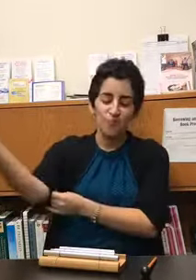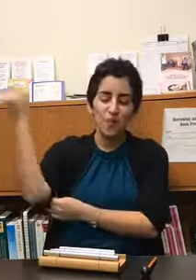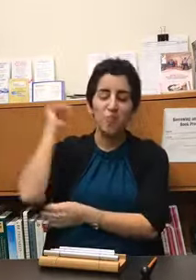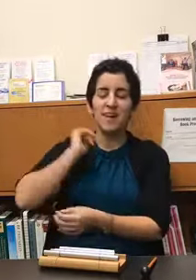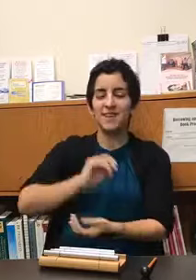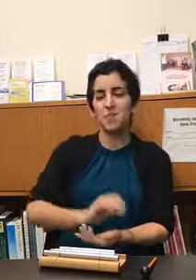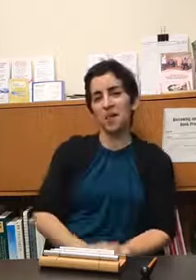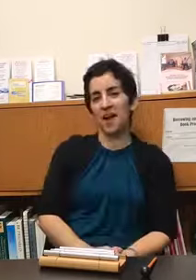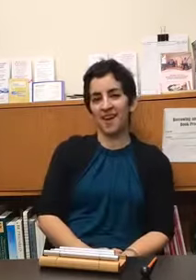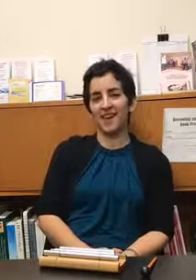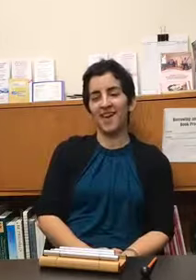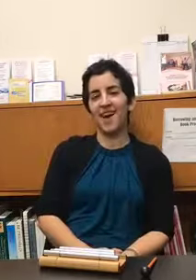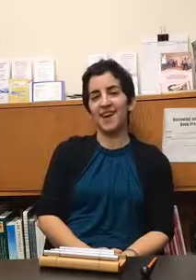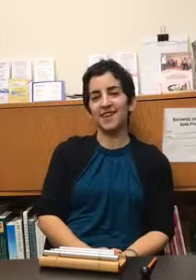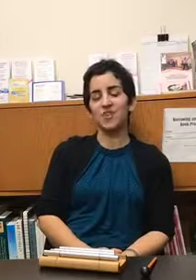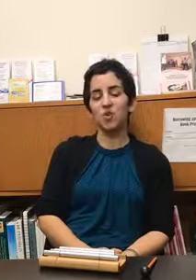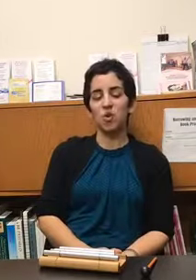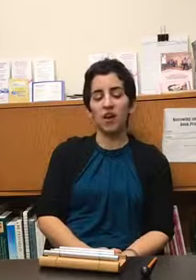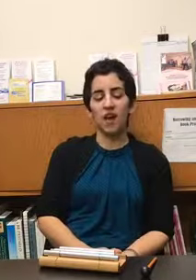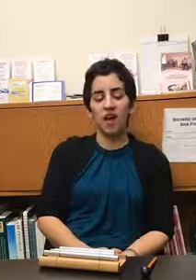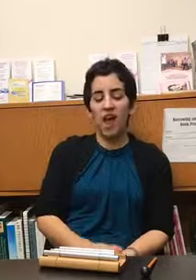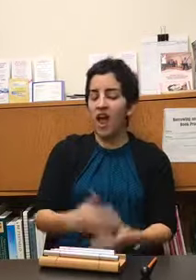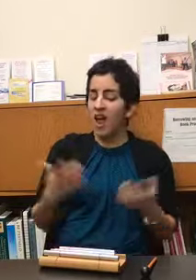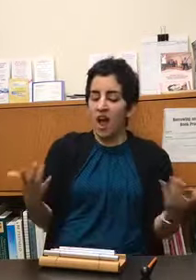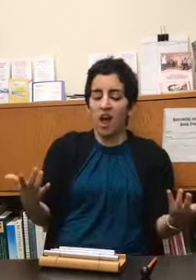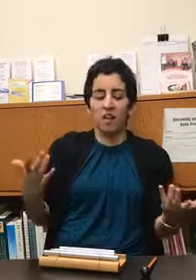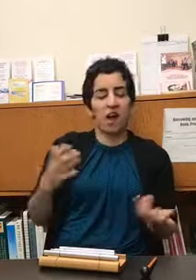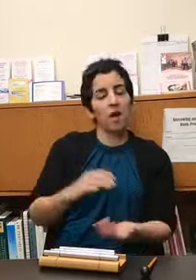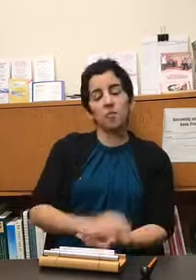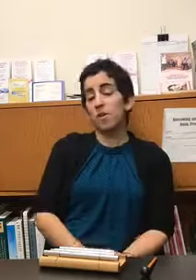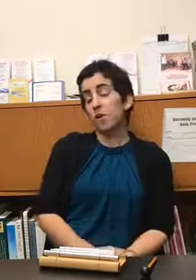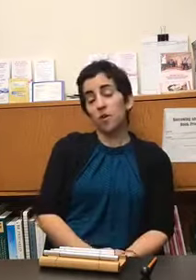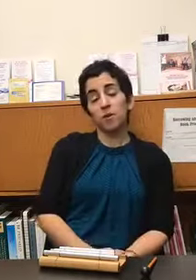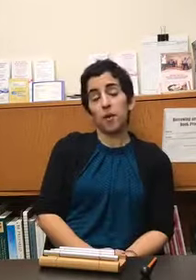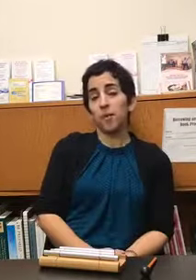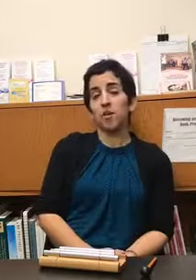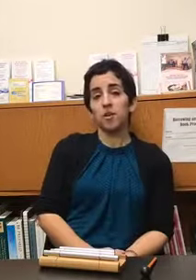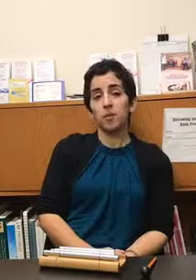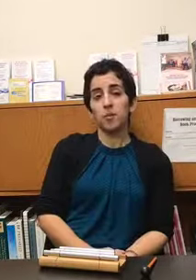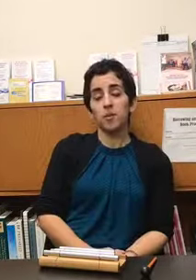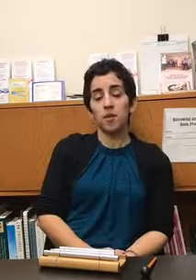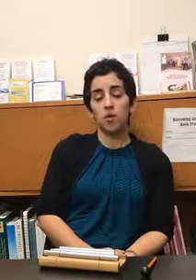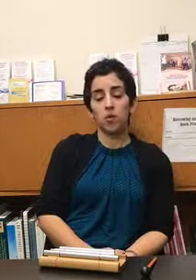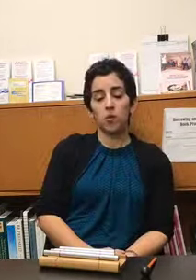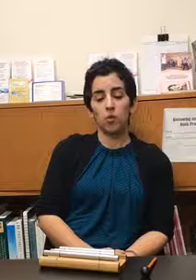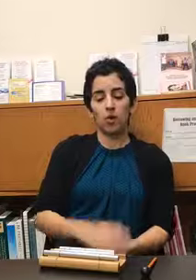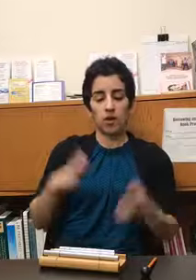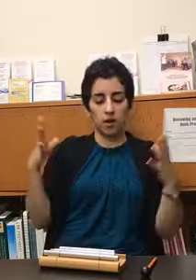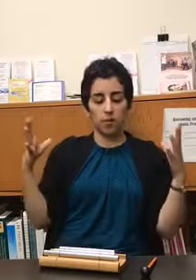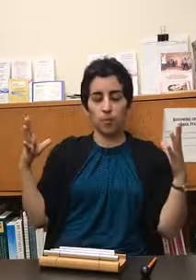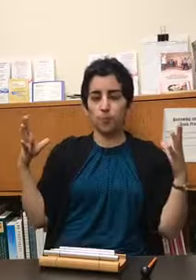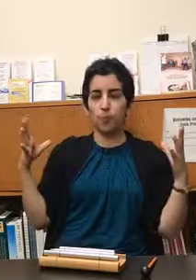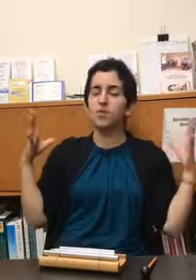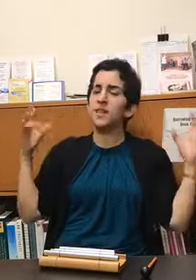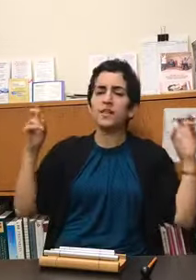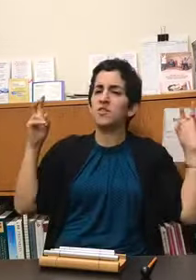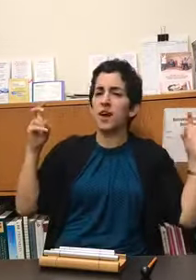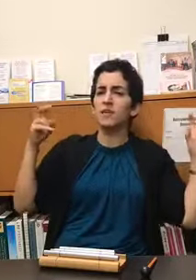messy play yeah so i you know i work primarily with women who present as